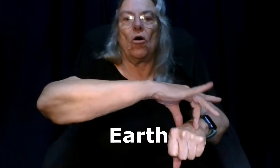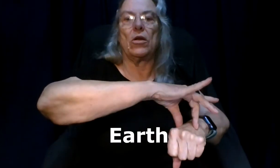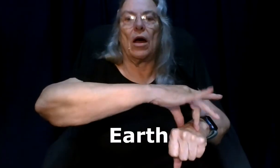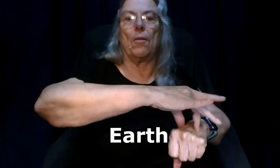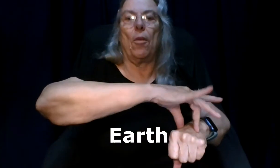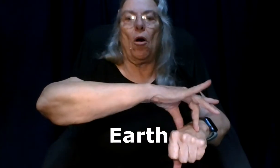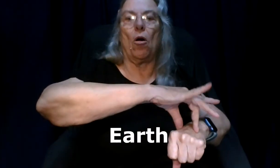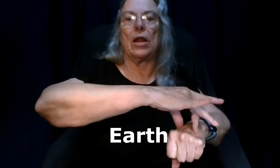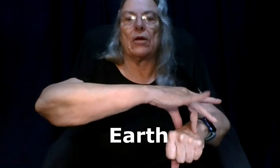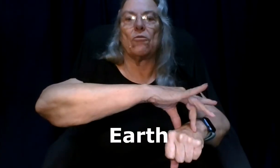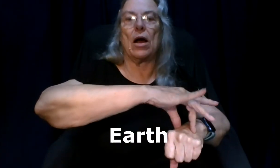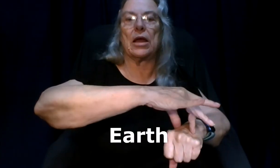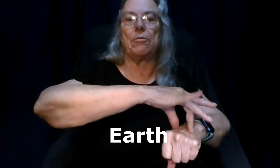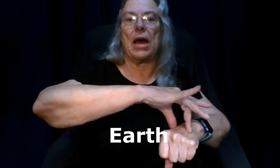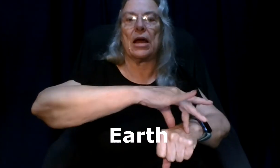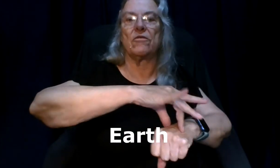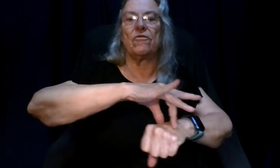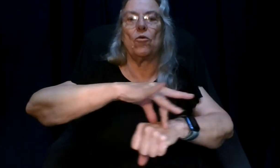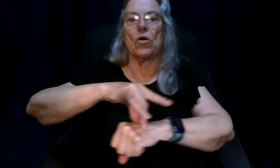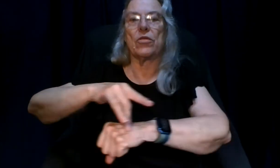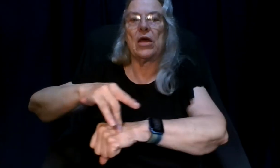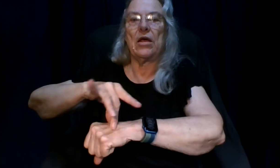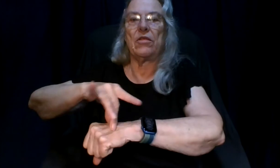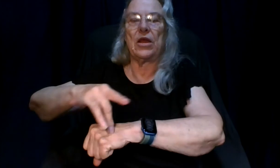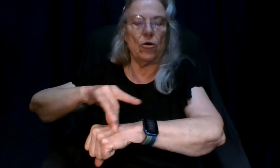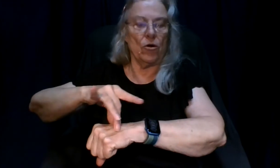a ball and rock it back and forth the earth